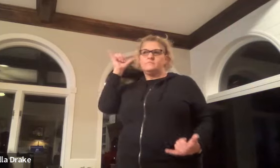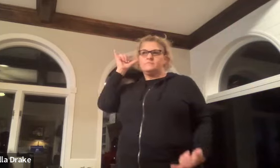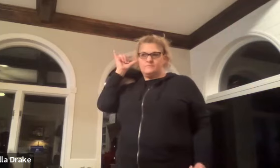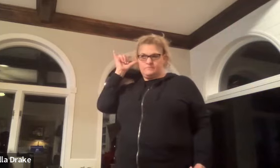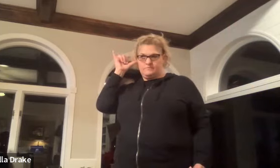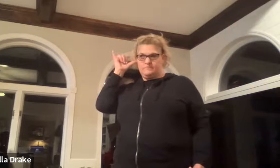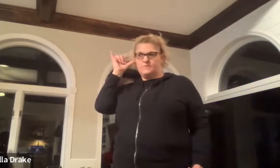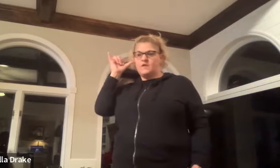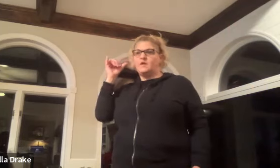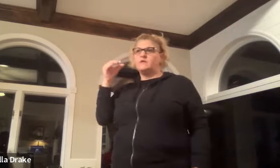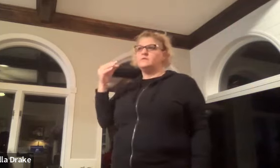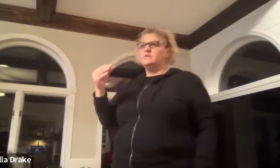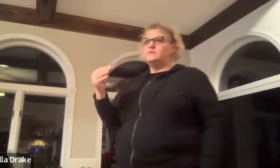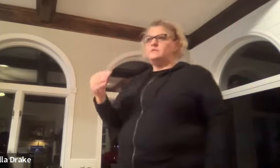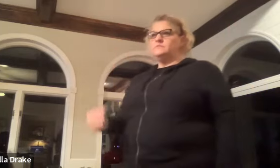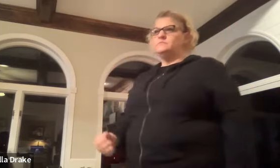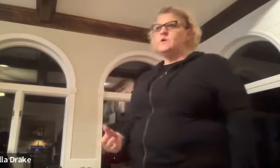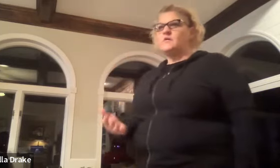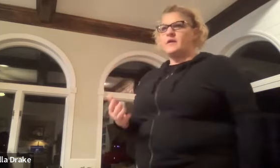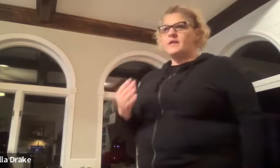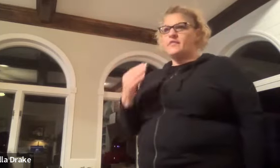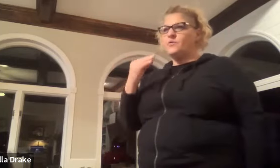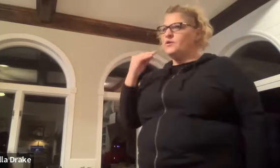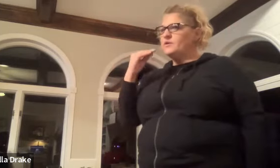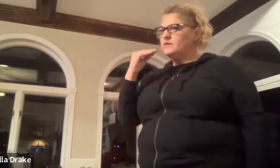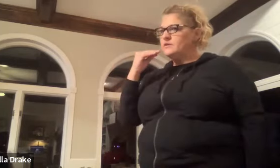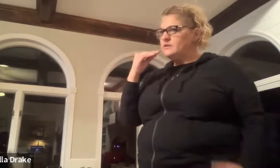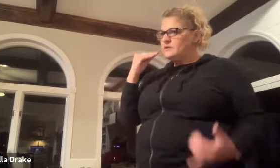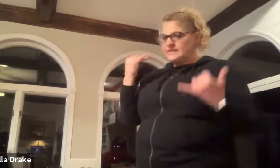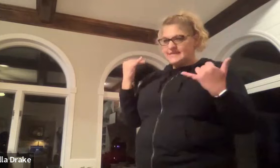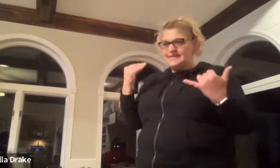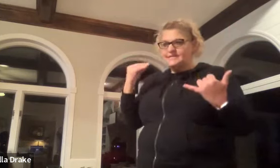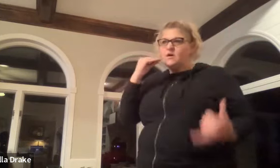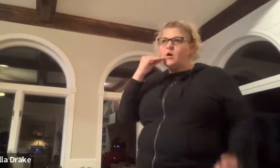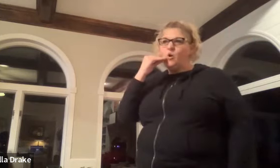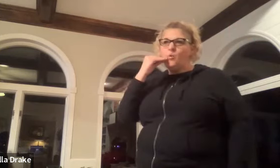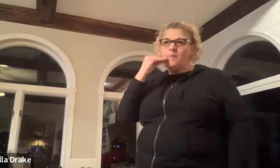okay okay another word is home